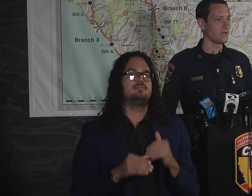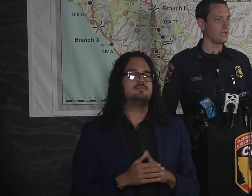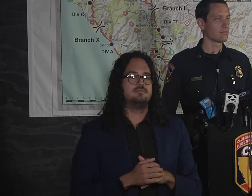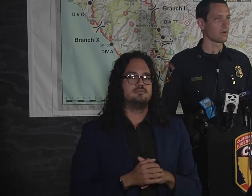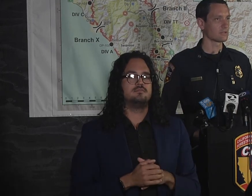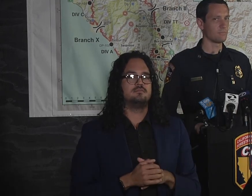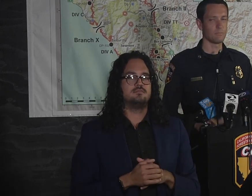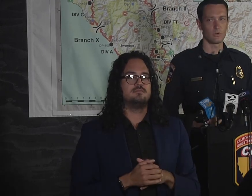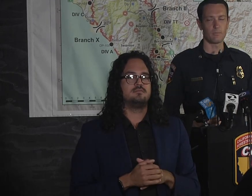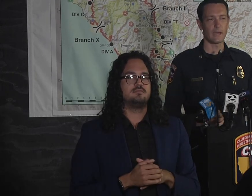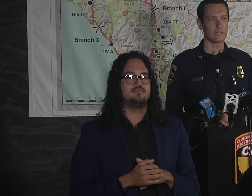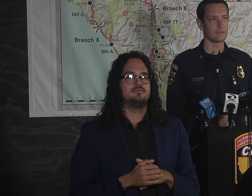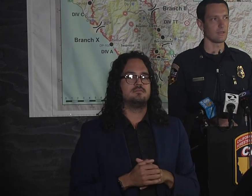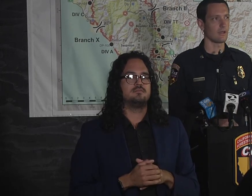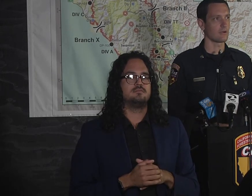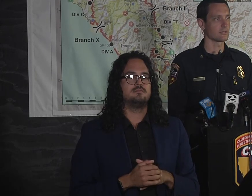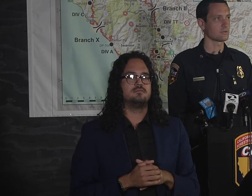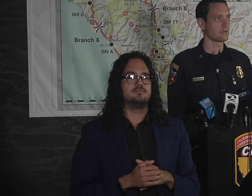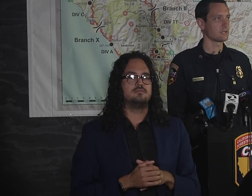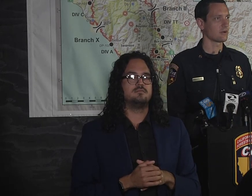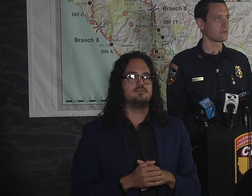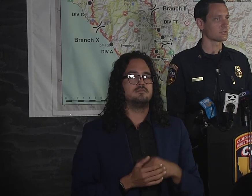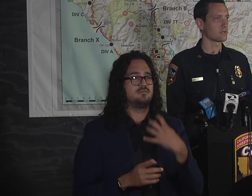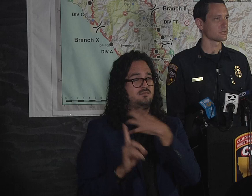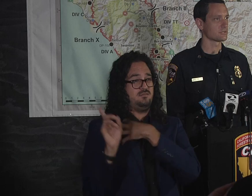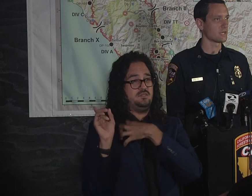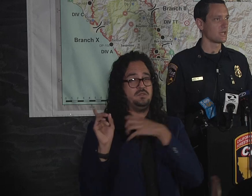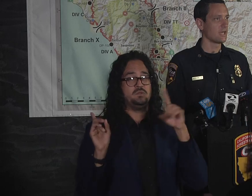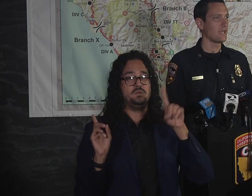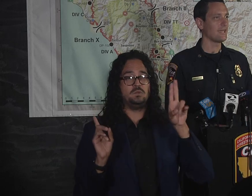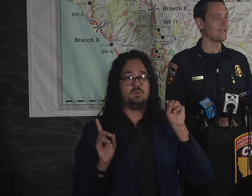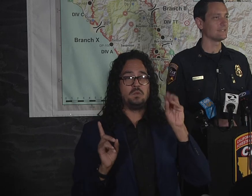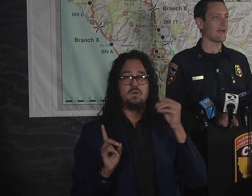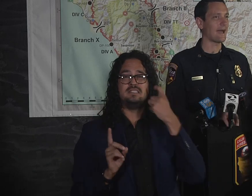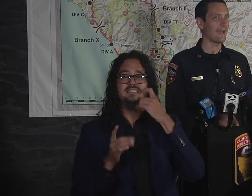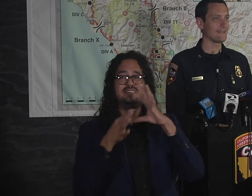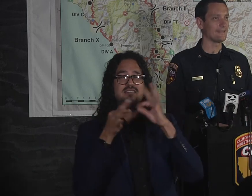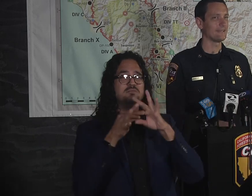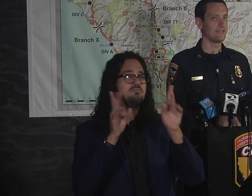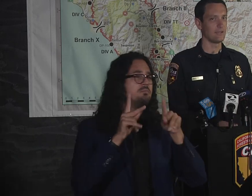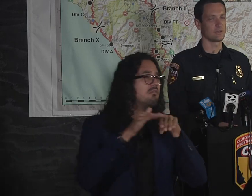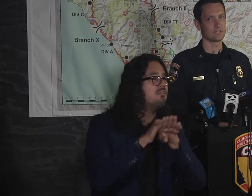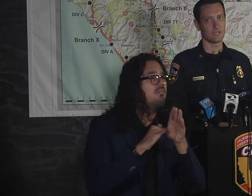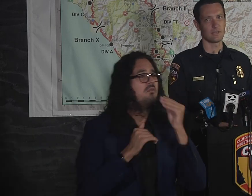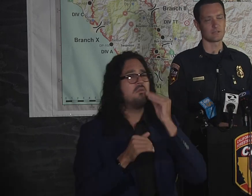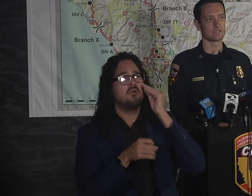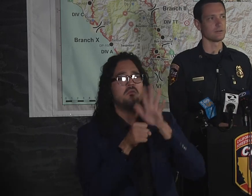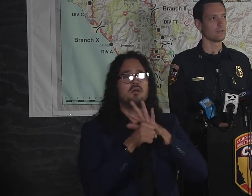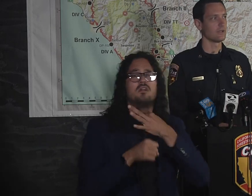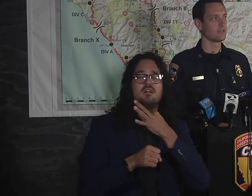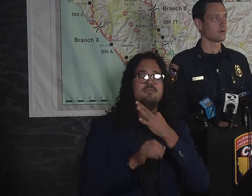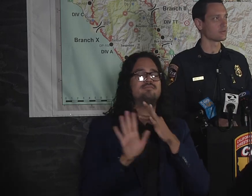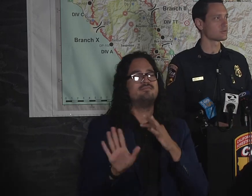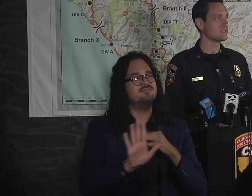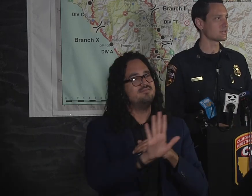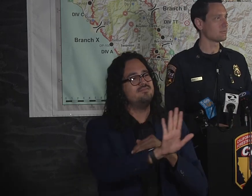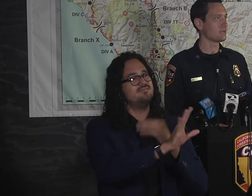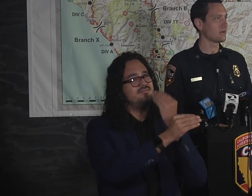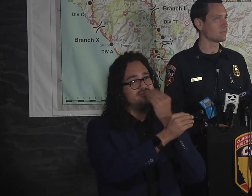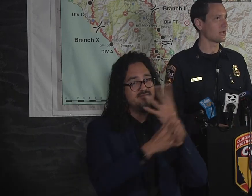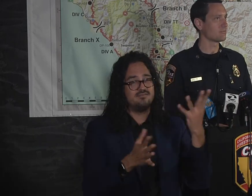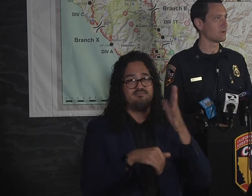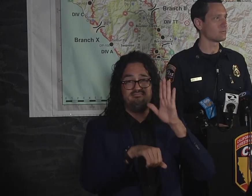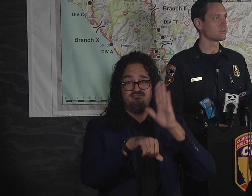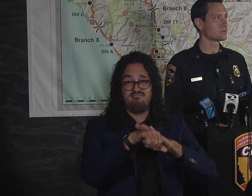in regard to people going back into the areas trying to check on their structures. It is highly dangerous in there still. There are trees